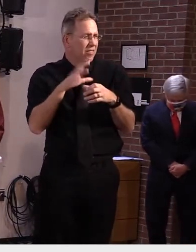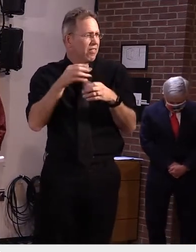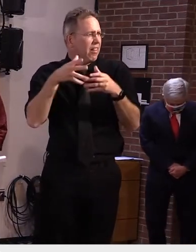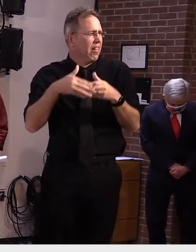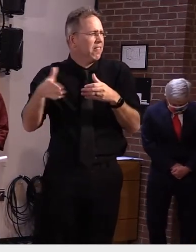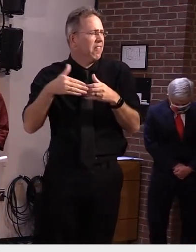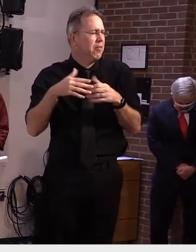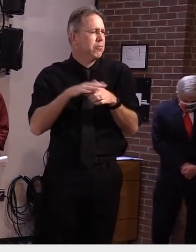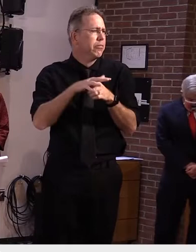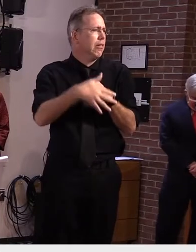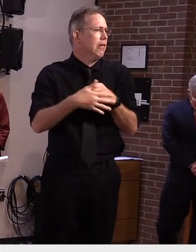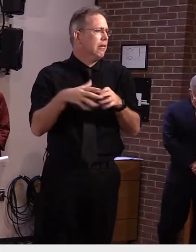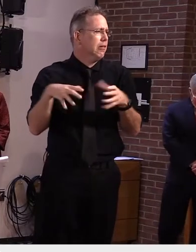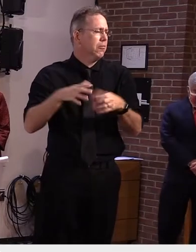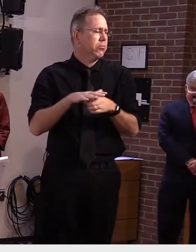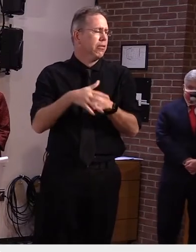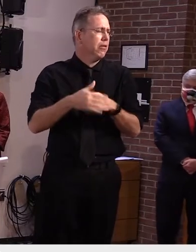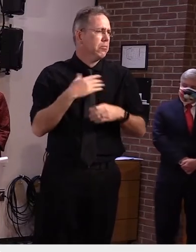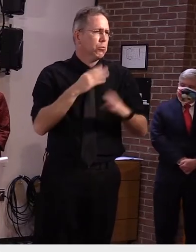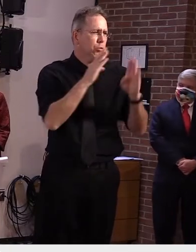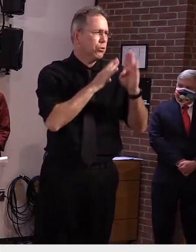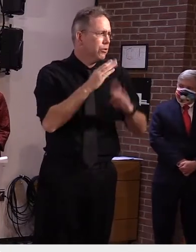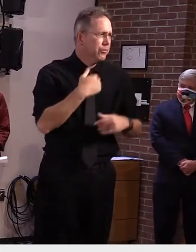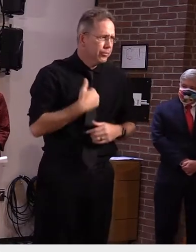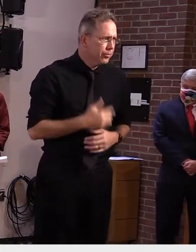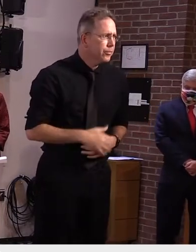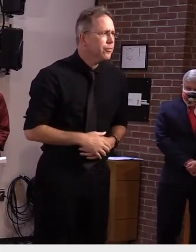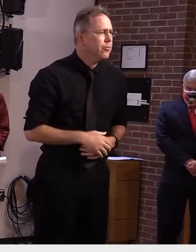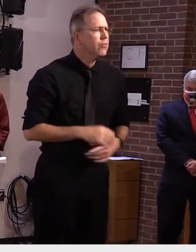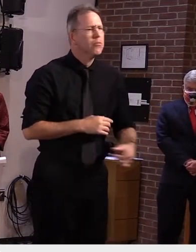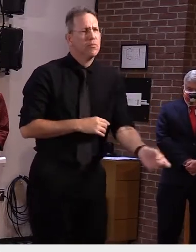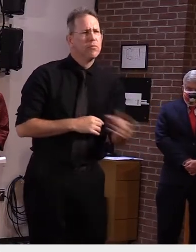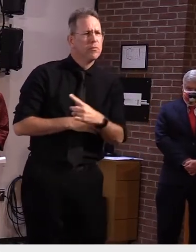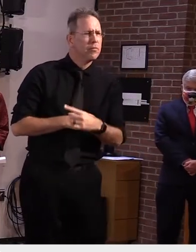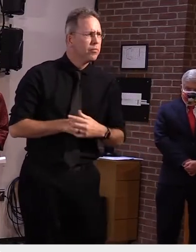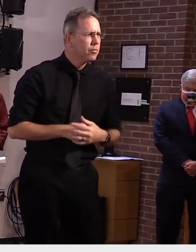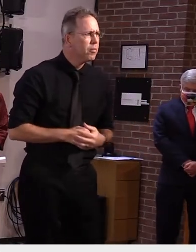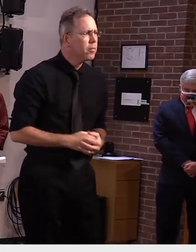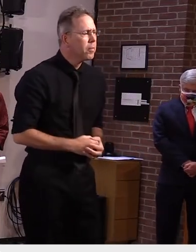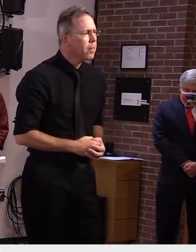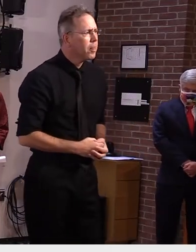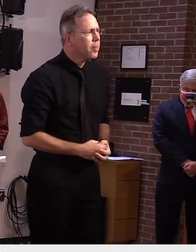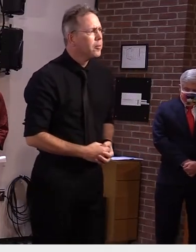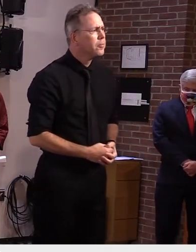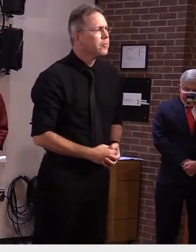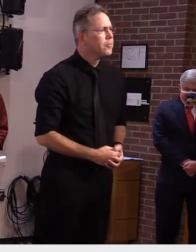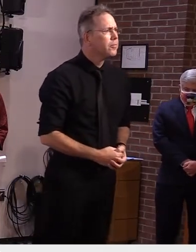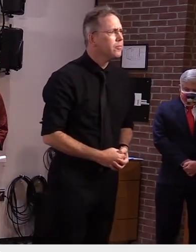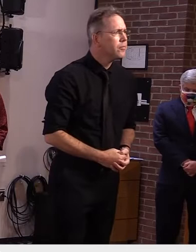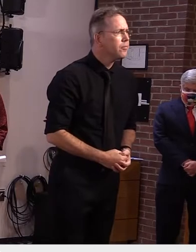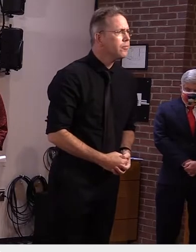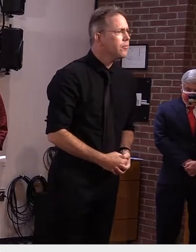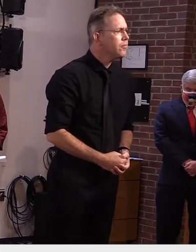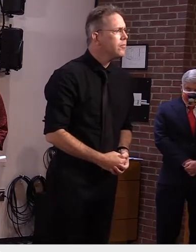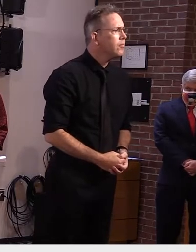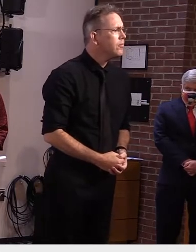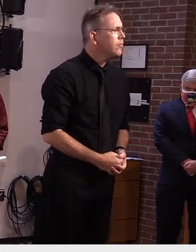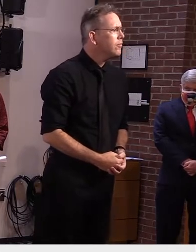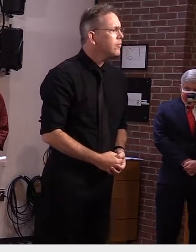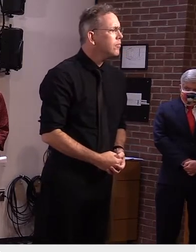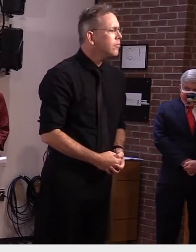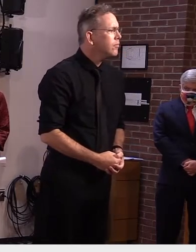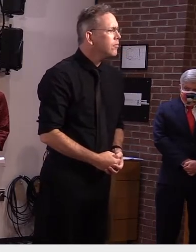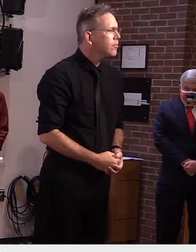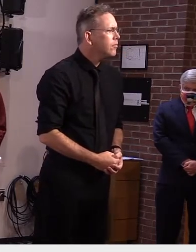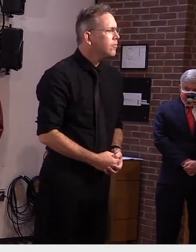okay um and governor i i was wondering from you um you know at the top of this press conference you sort of laid out a pretty